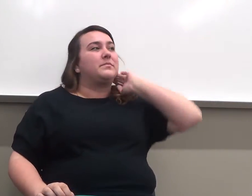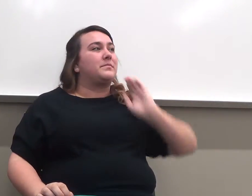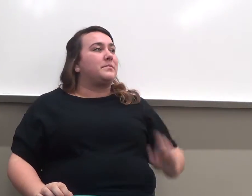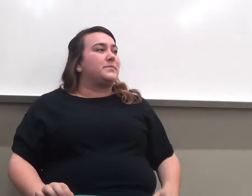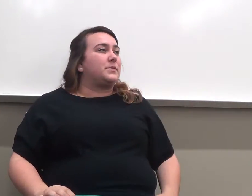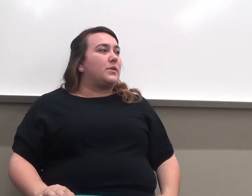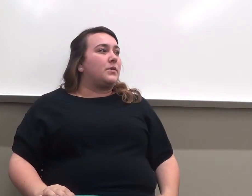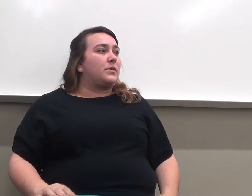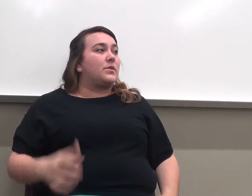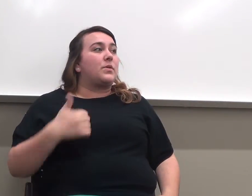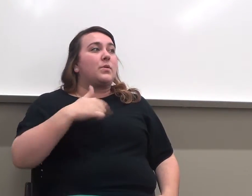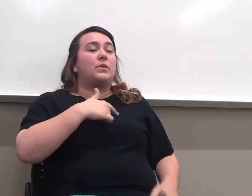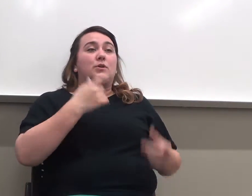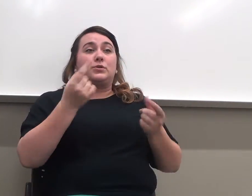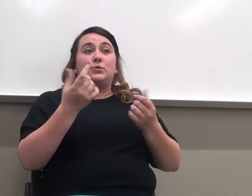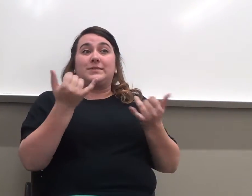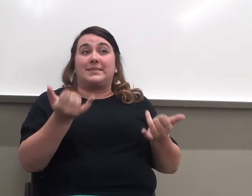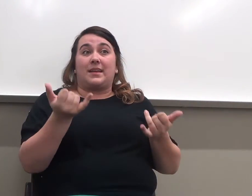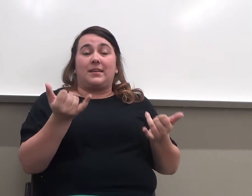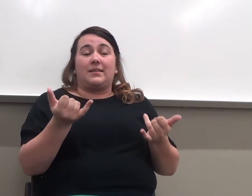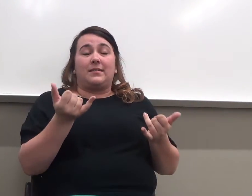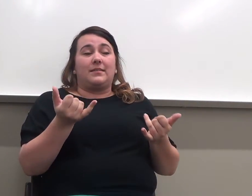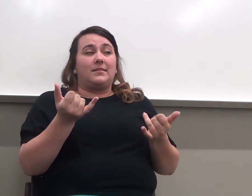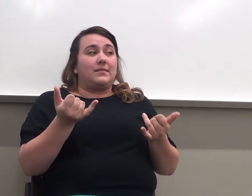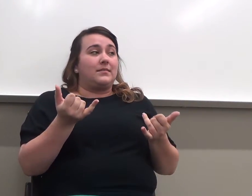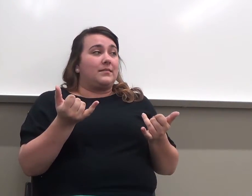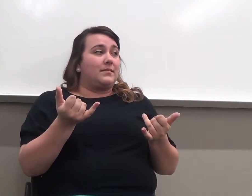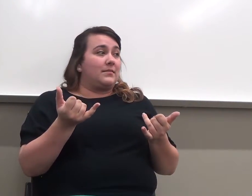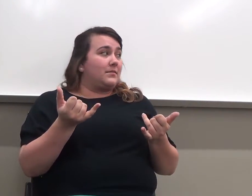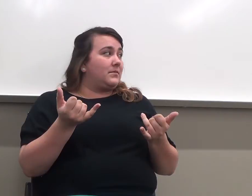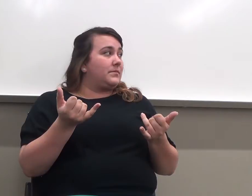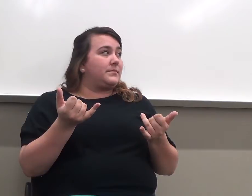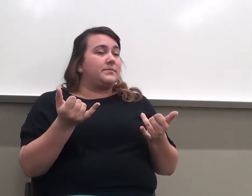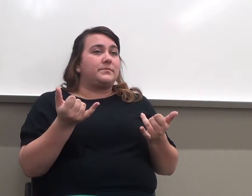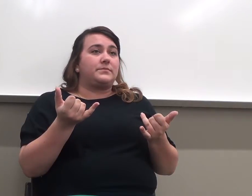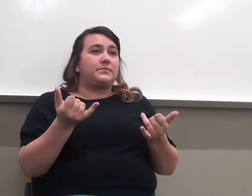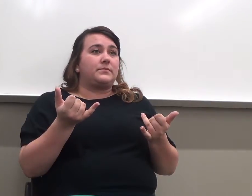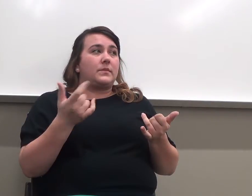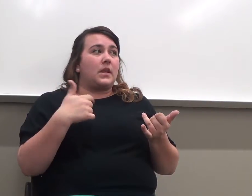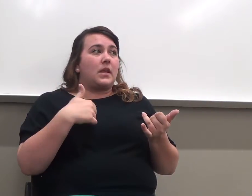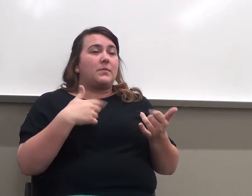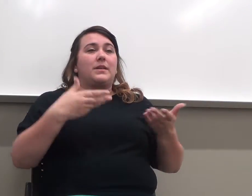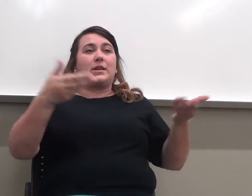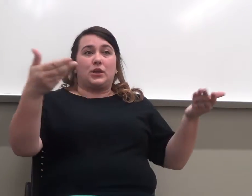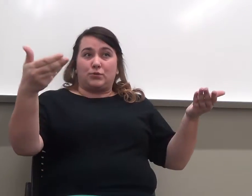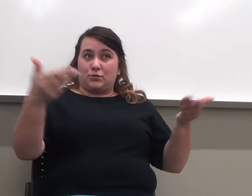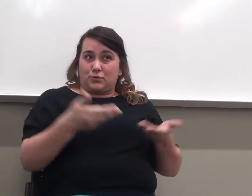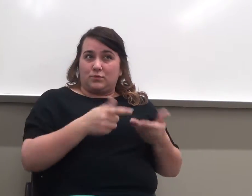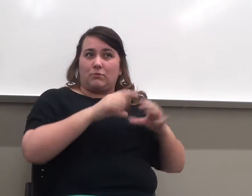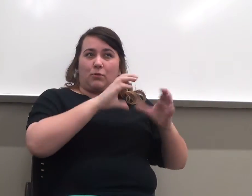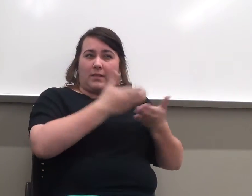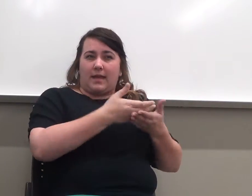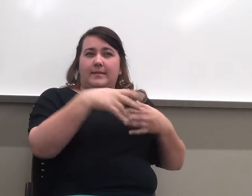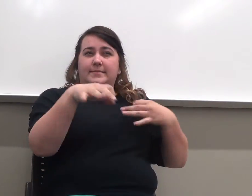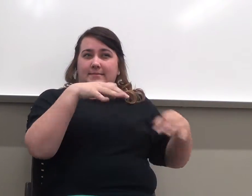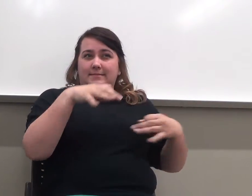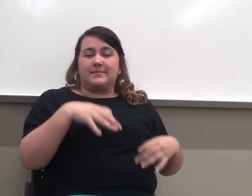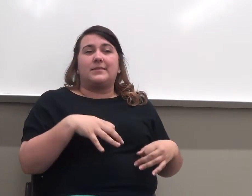What we're going to do today is I'm going to introduce you to the class, which is what this